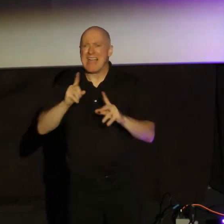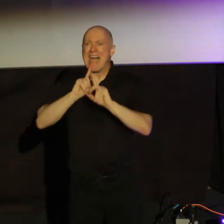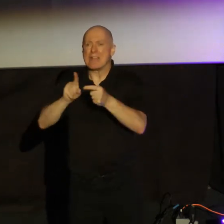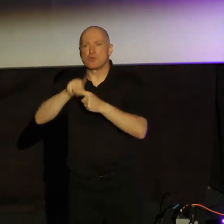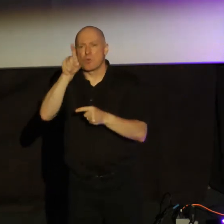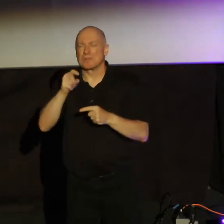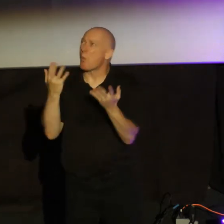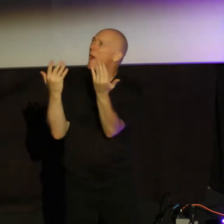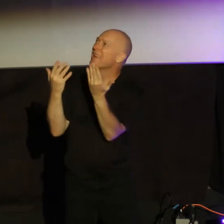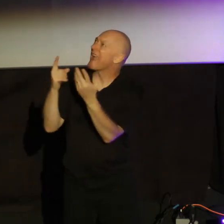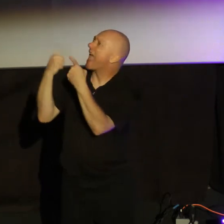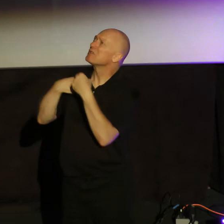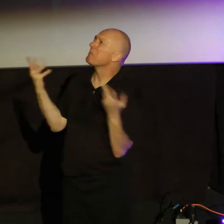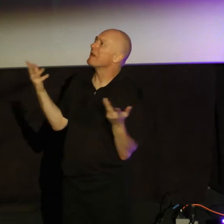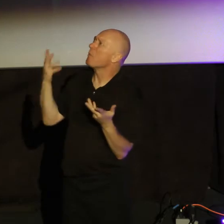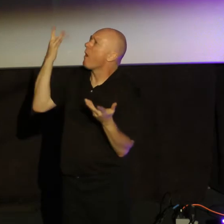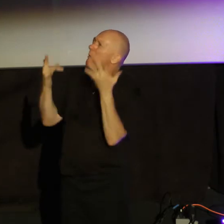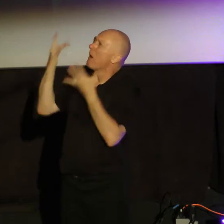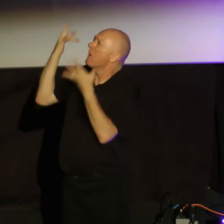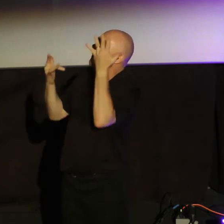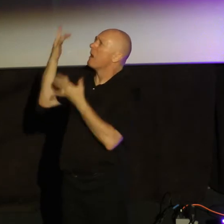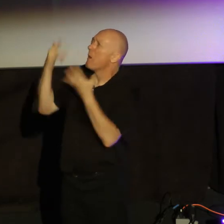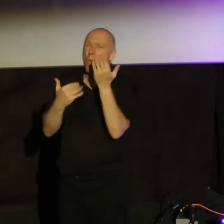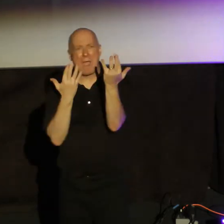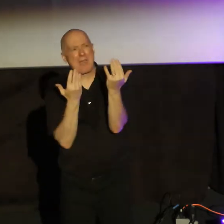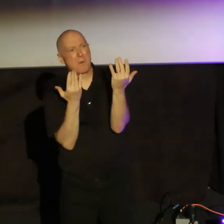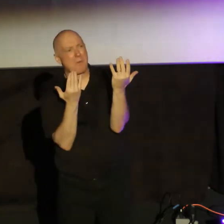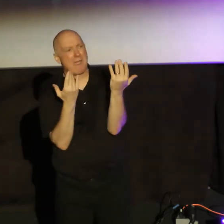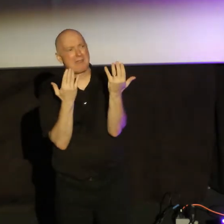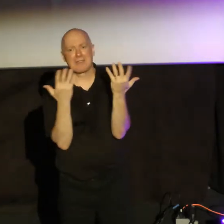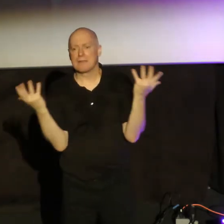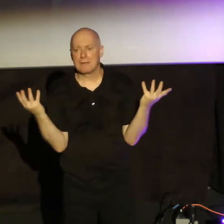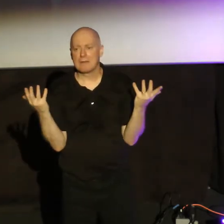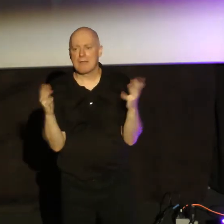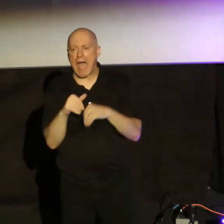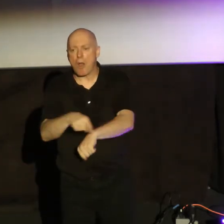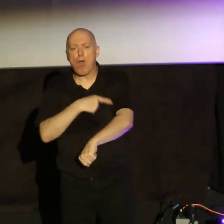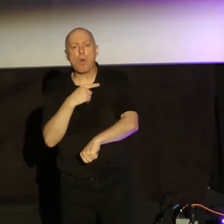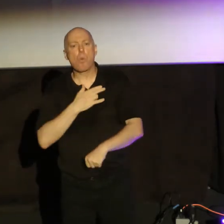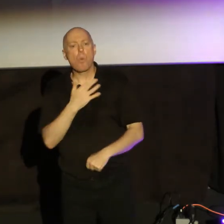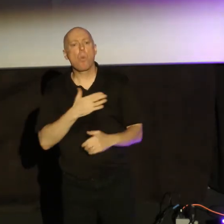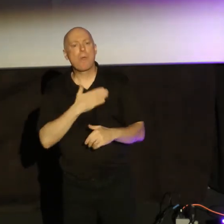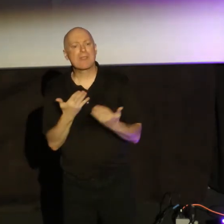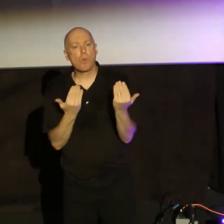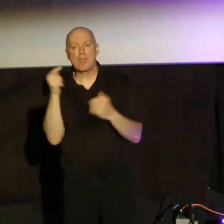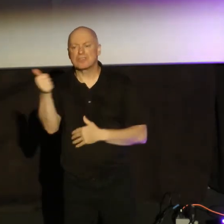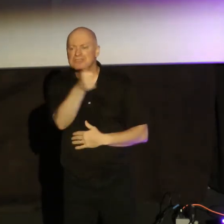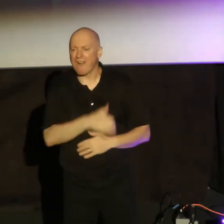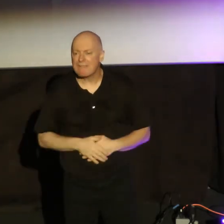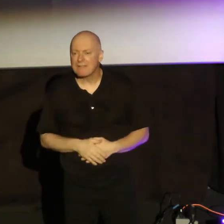waiting, and you're waiting, and it's not coming. Then how long are you going to wait? How long do you wait?